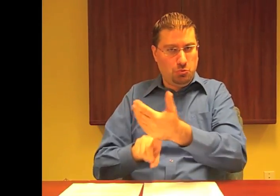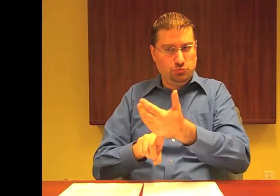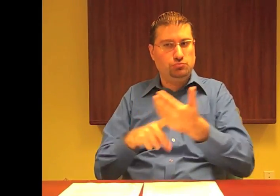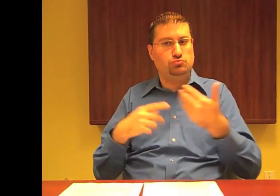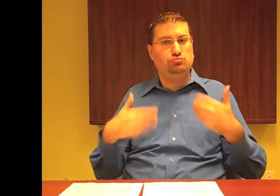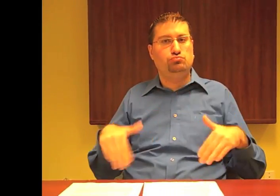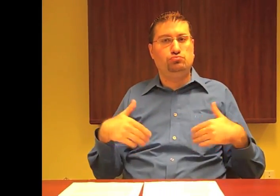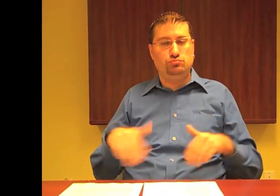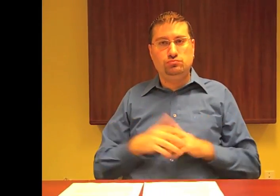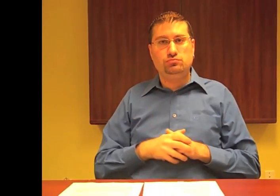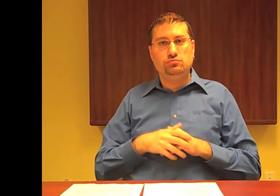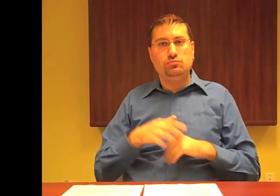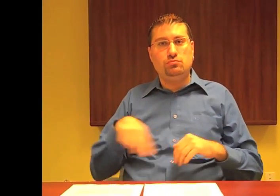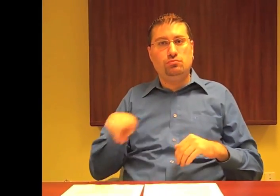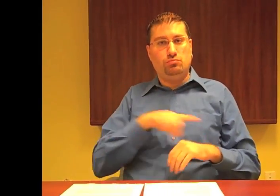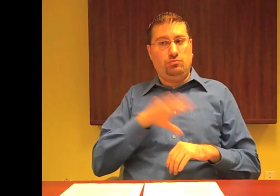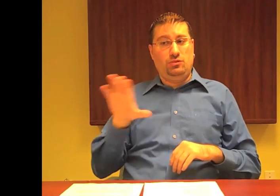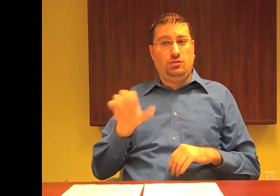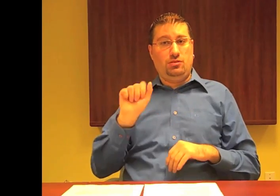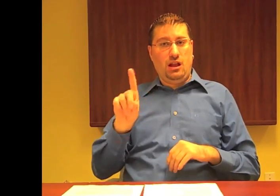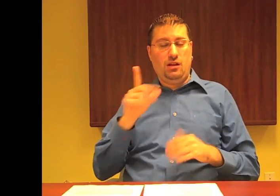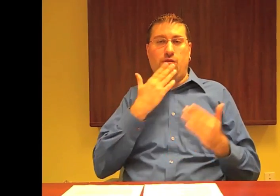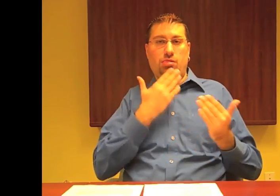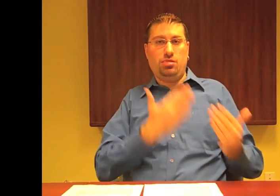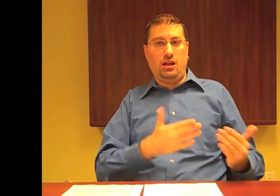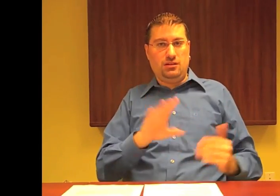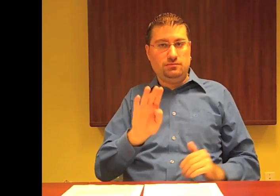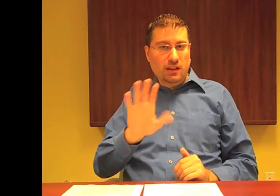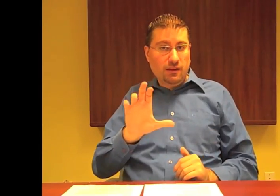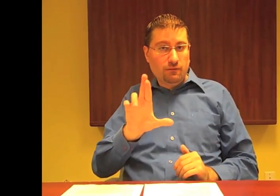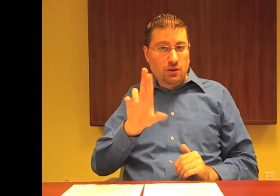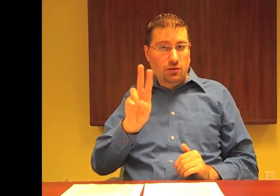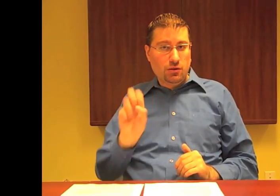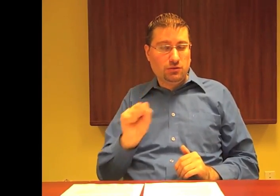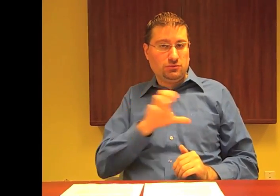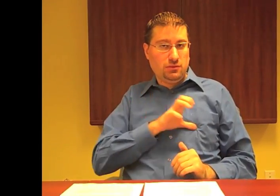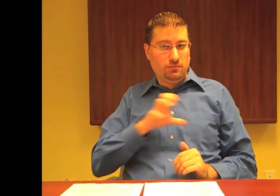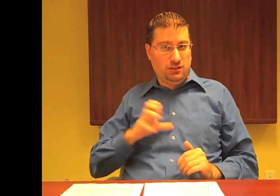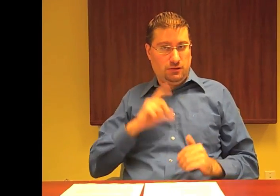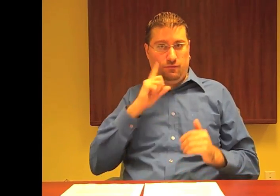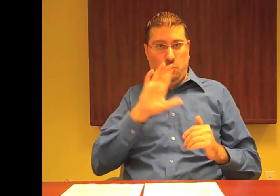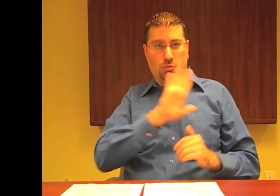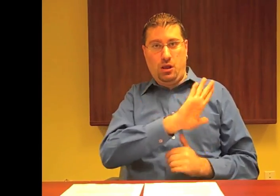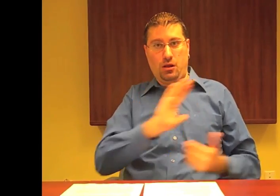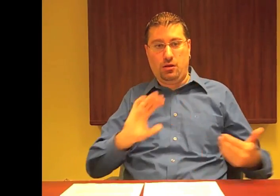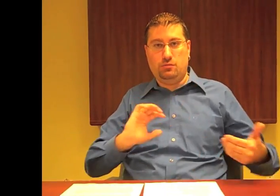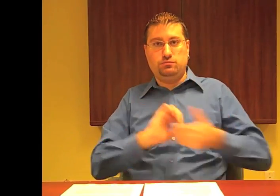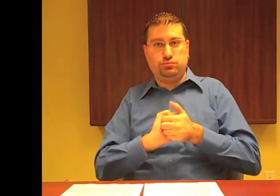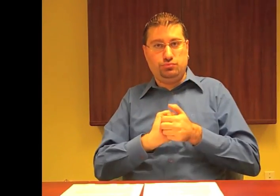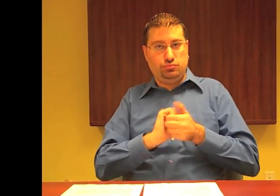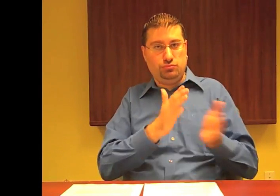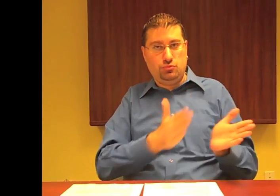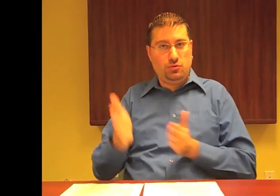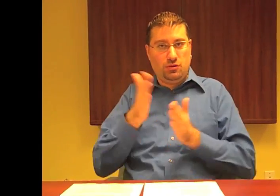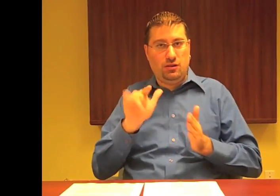We at the CAD wholeheartedly thank the BC VRS Committee for partnering with us and planning and